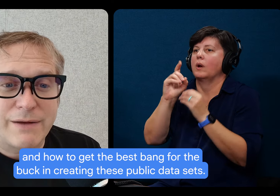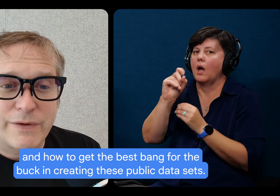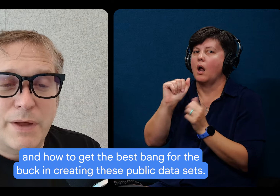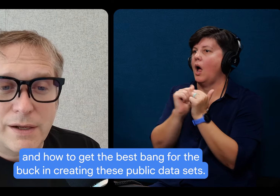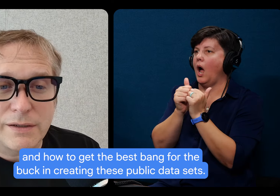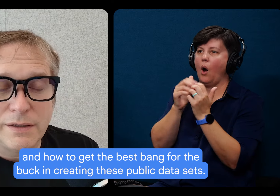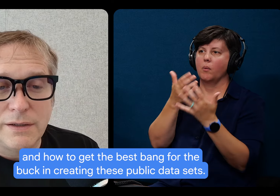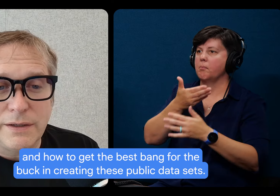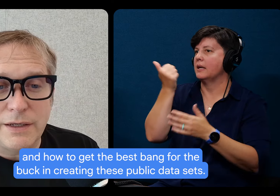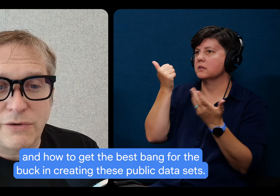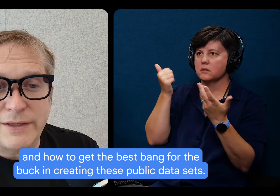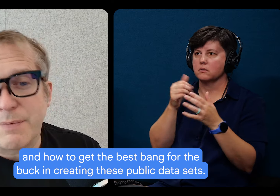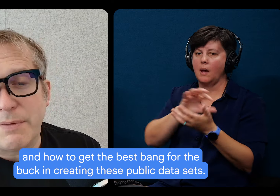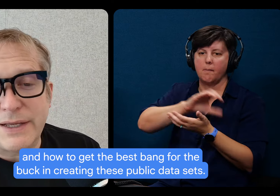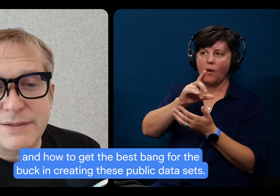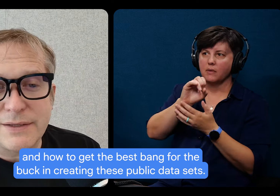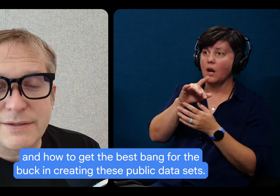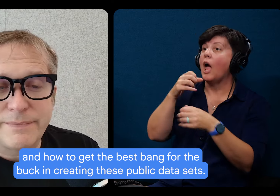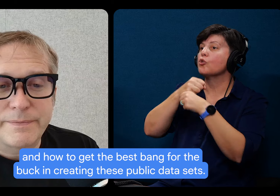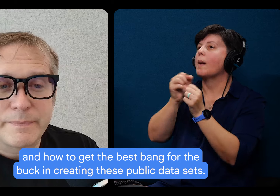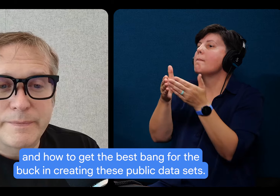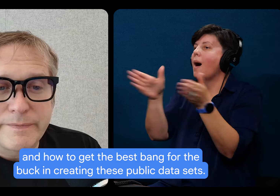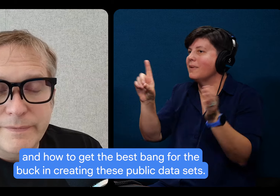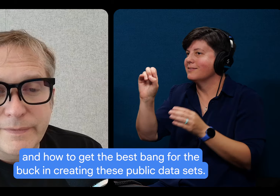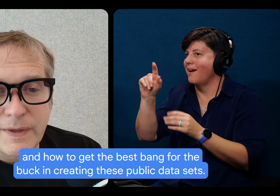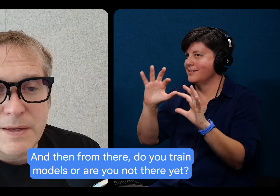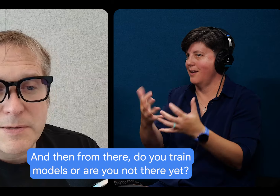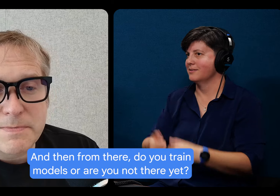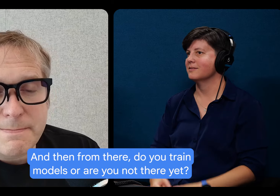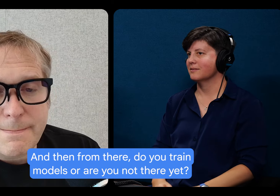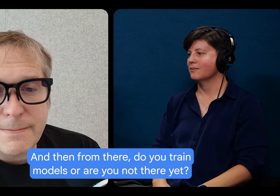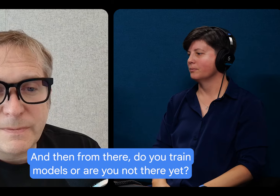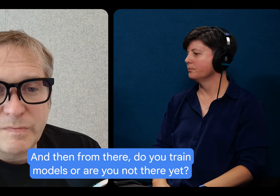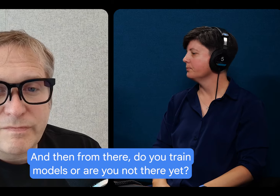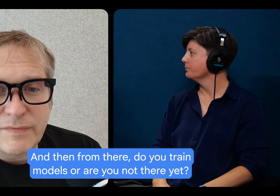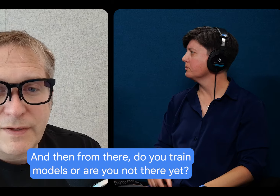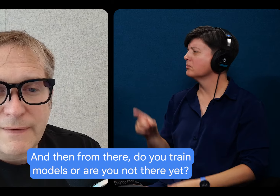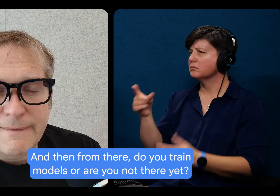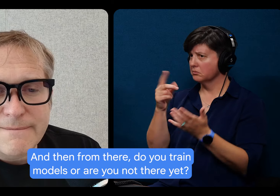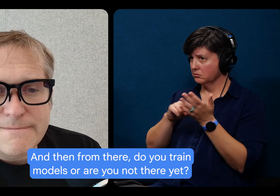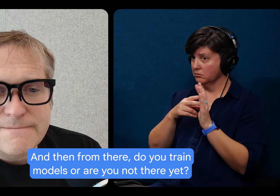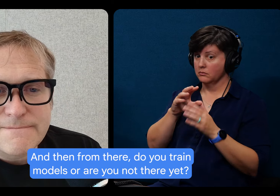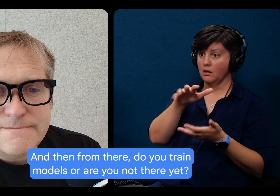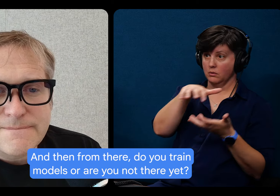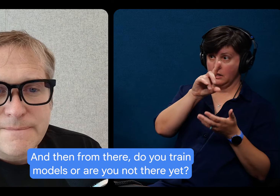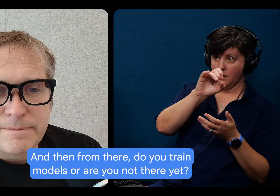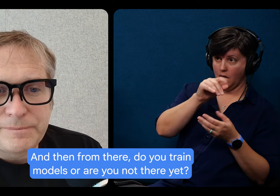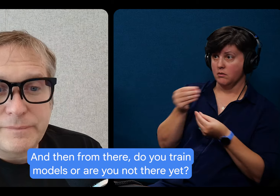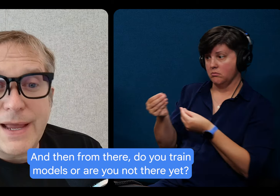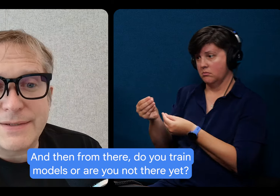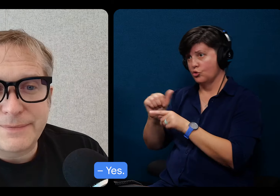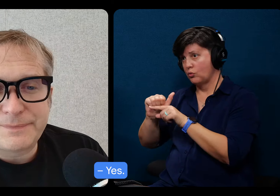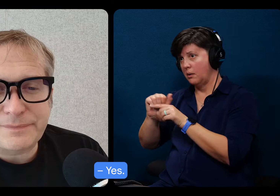best bang for the buck and creating these public data sets. And then from there, do you train models or